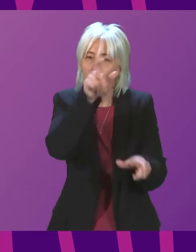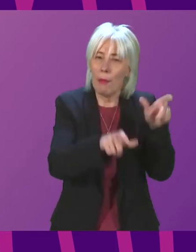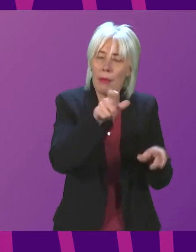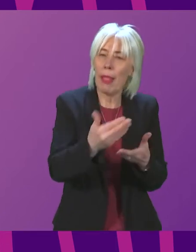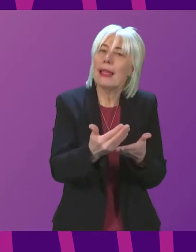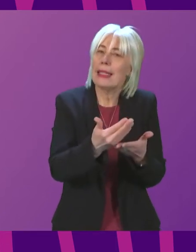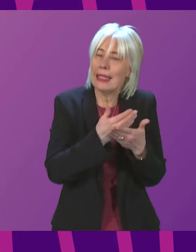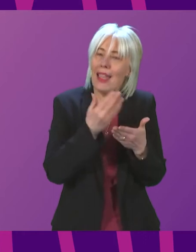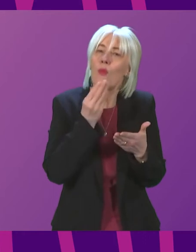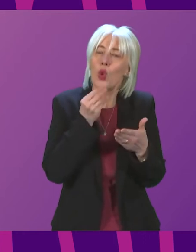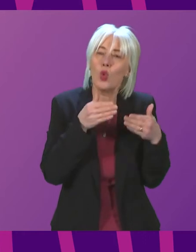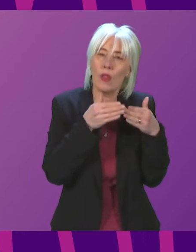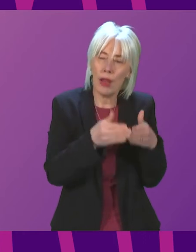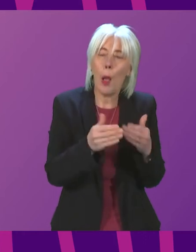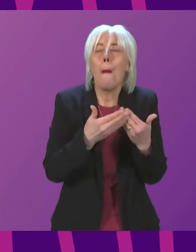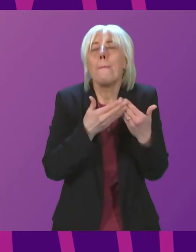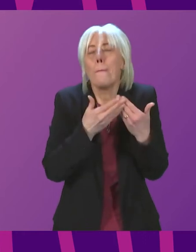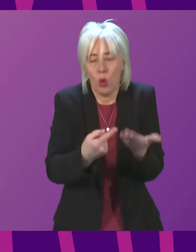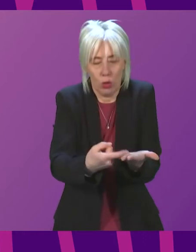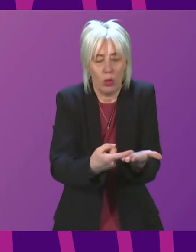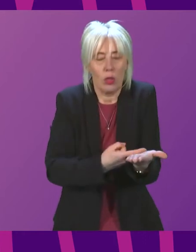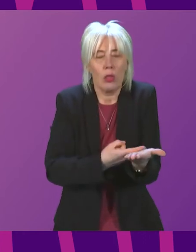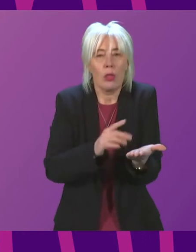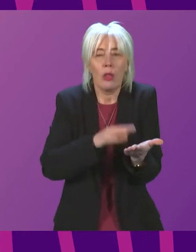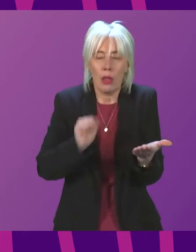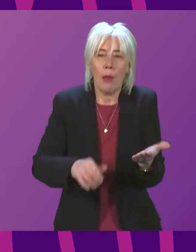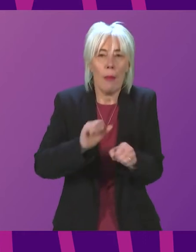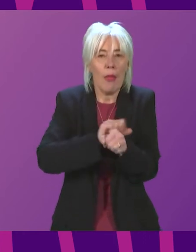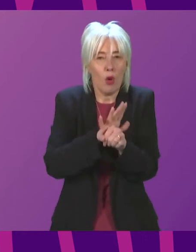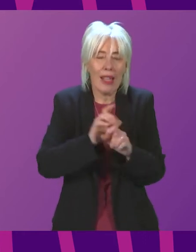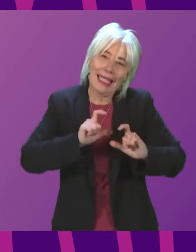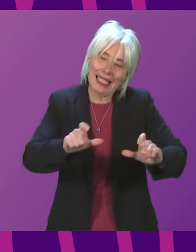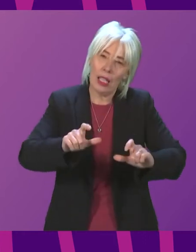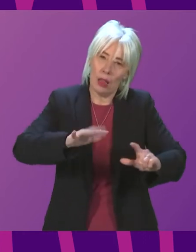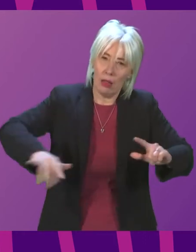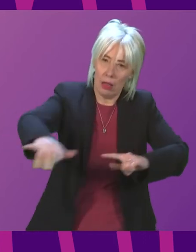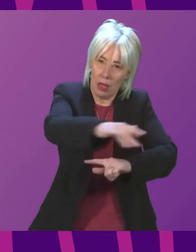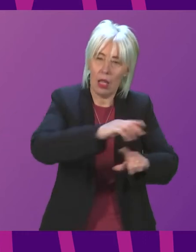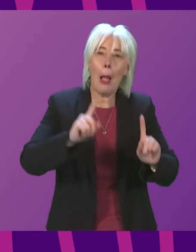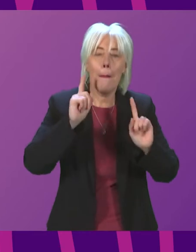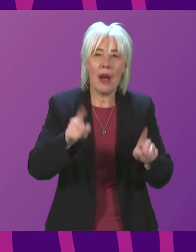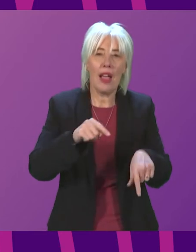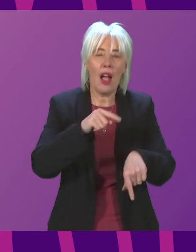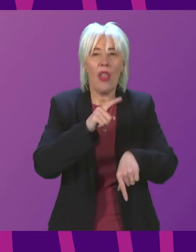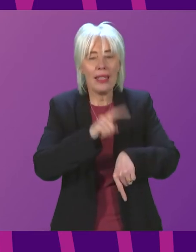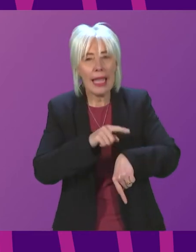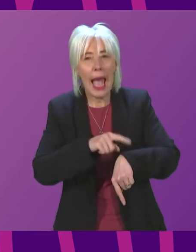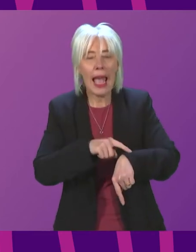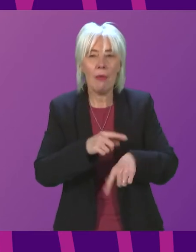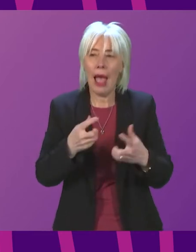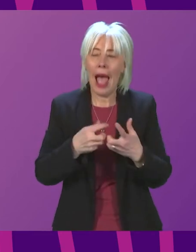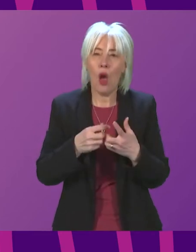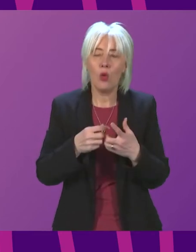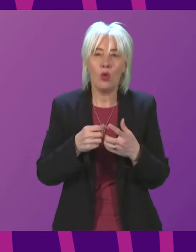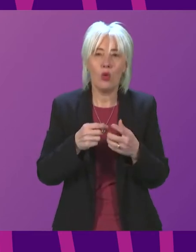though most restrictions have been lifted the virus is of course still with us but this can also be about the time taking to mobilise